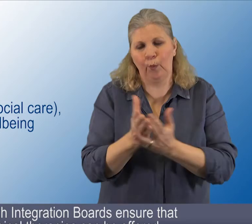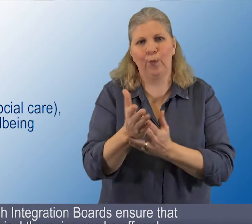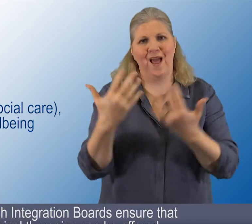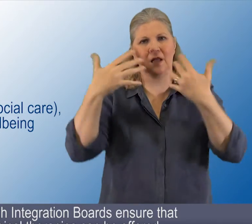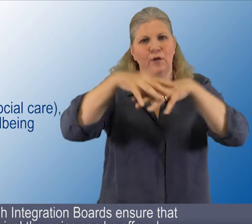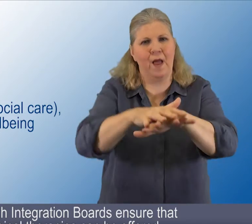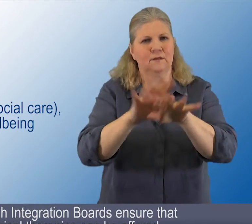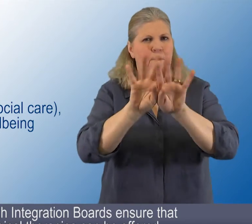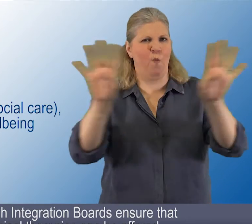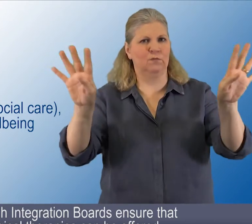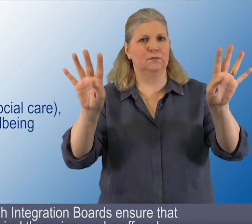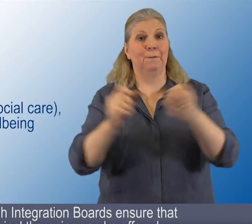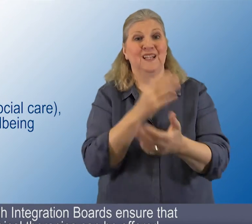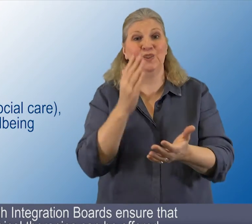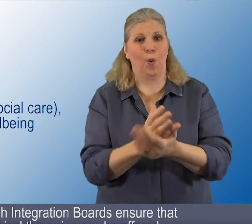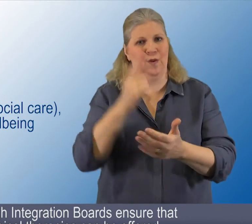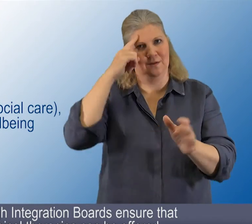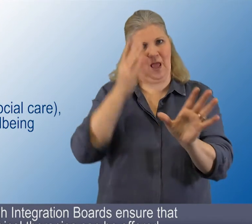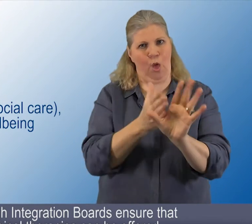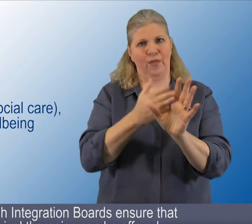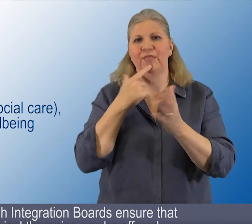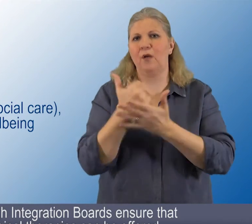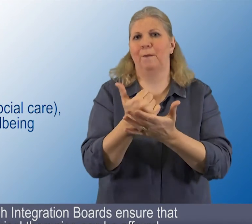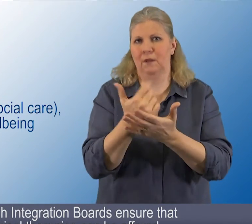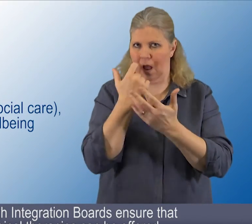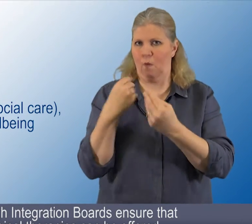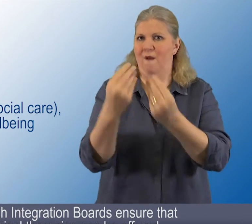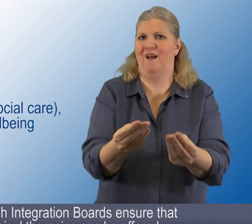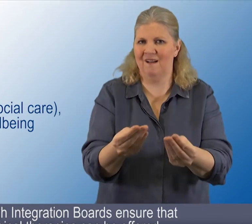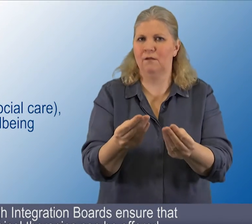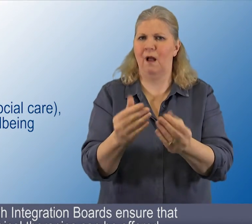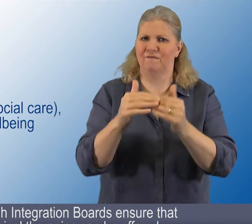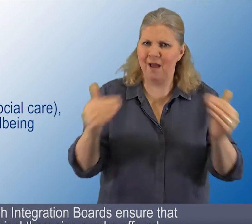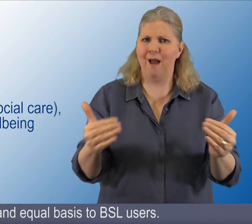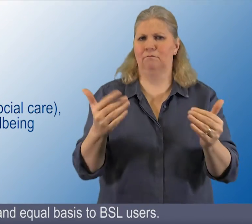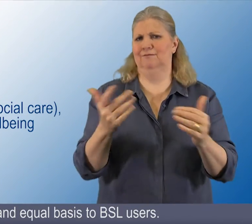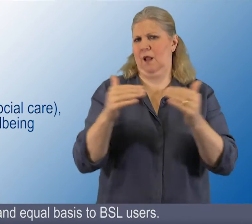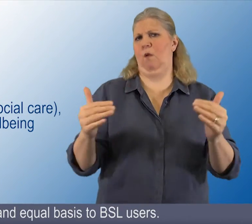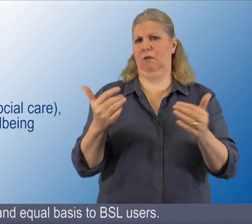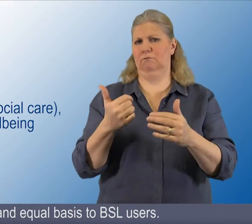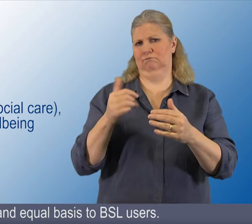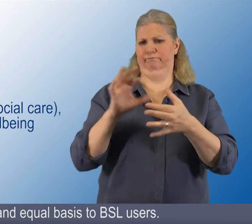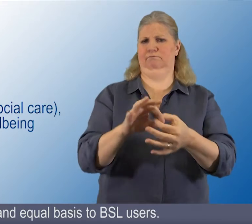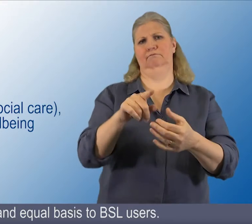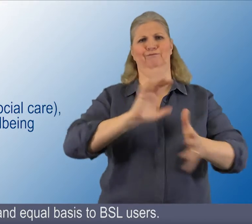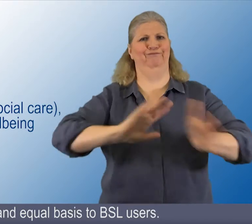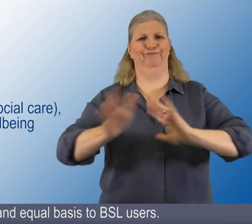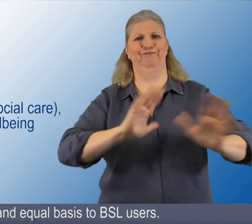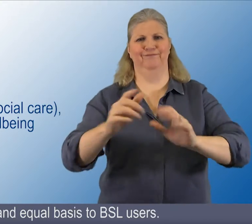21. A. Through integration boards ensure that psychological therapies can be offered on a fair and equal basis